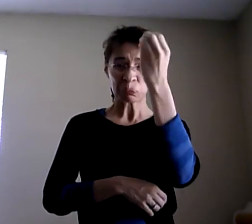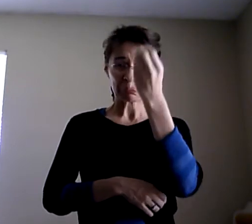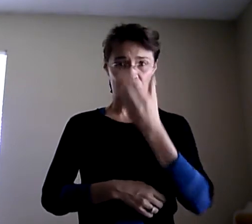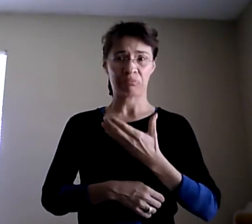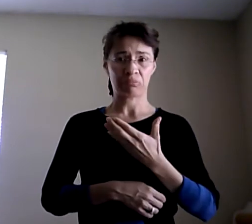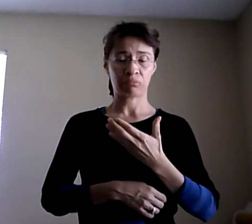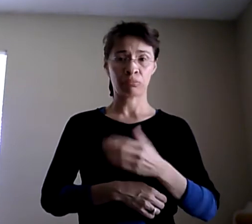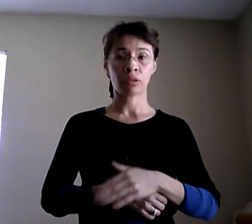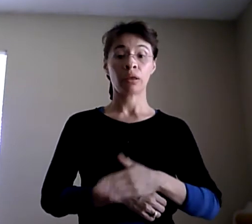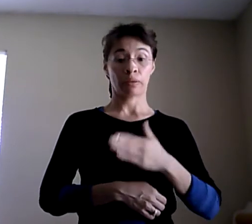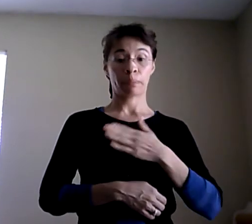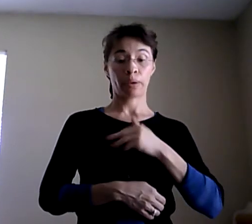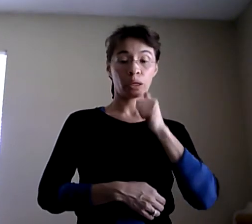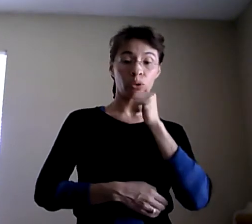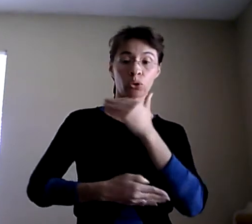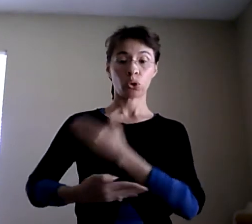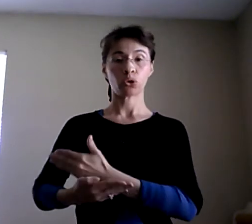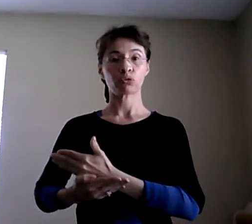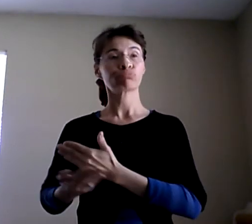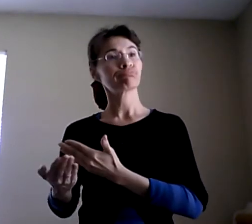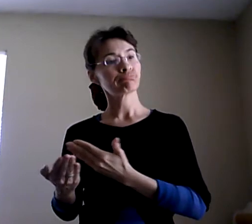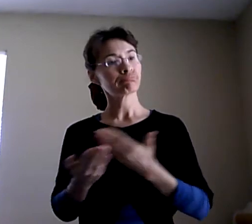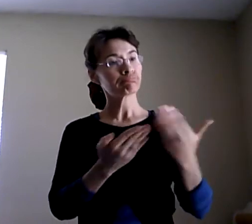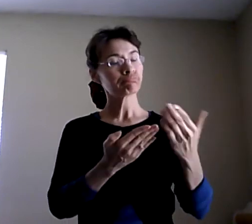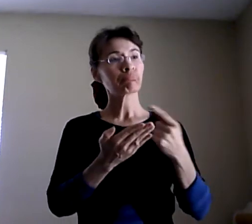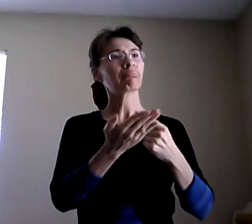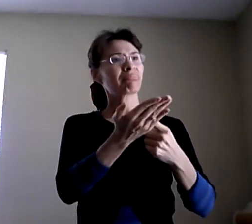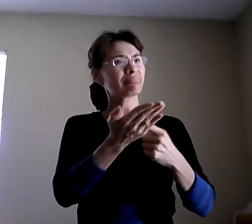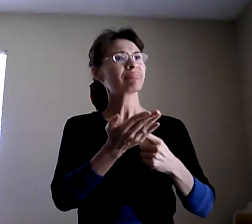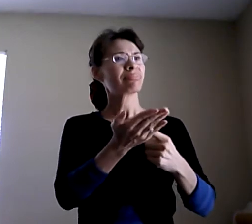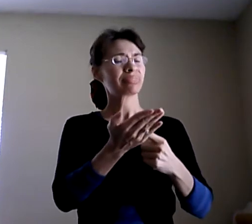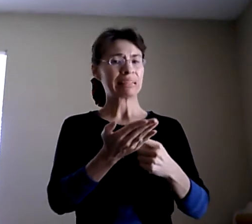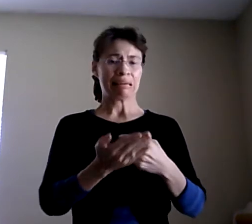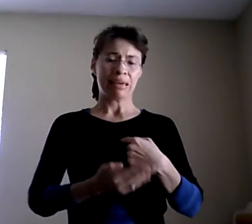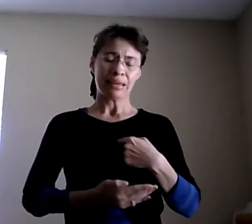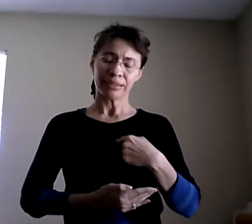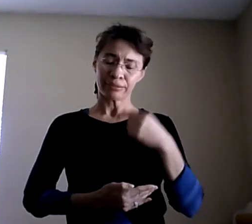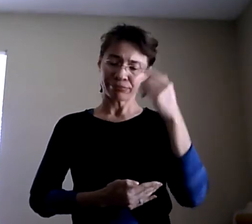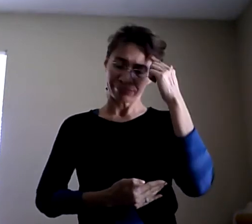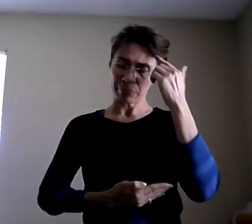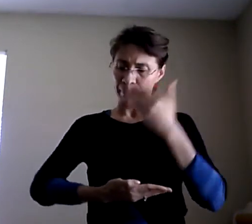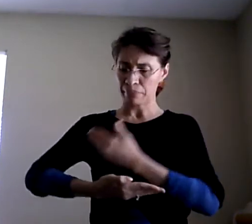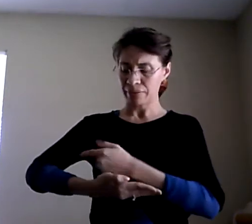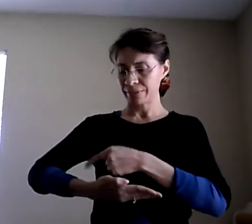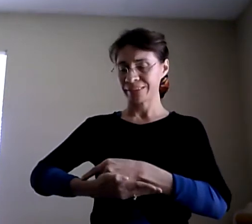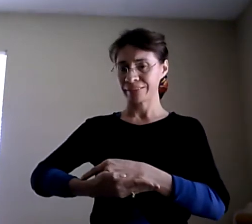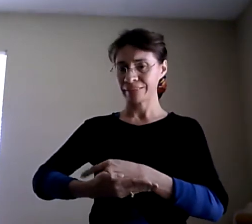My daughter brought that up, but I don't know if that's something that she would be eligible for.